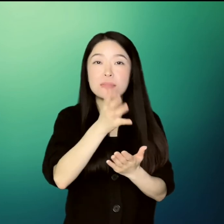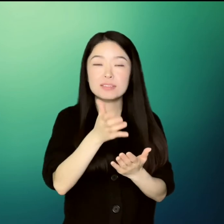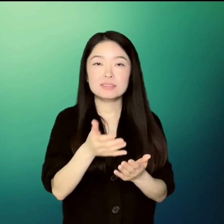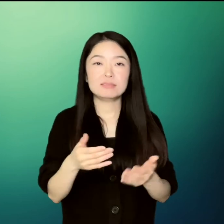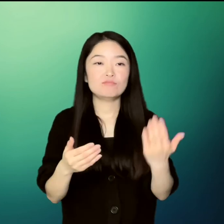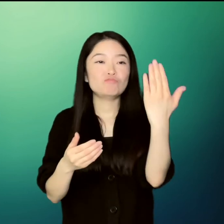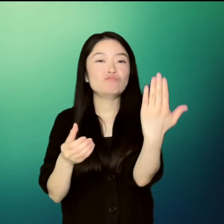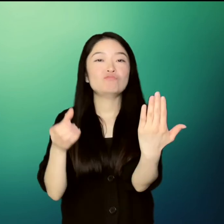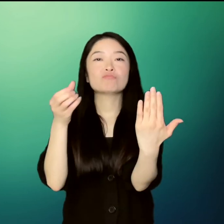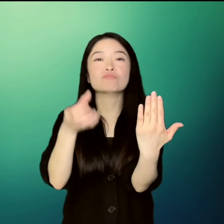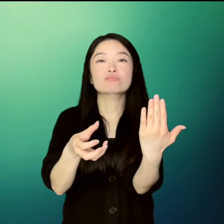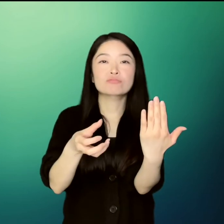her grandma.